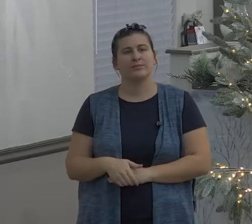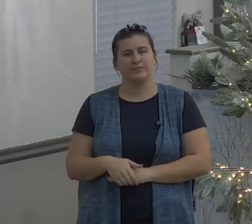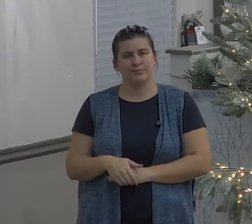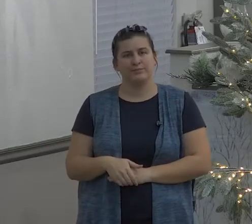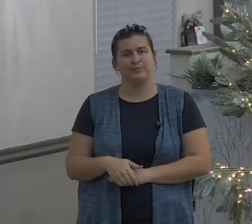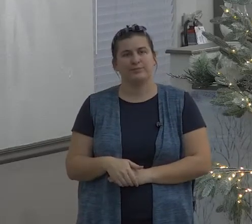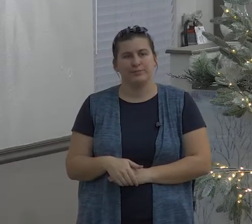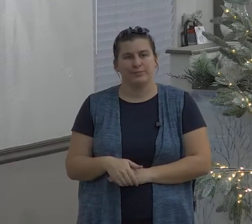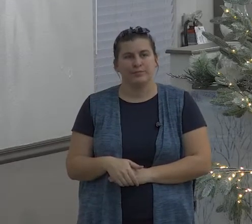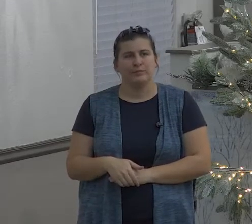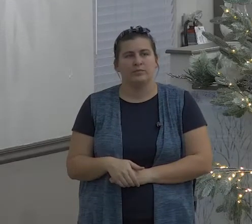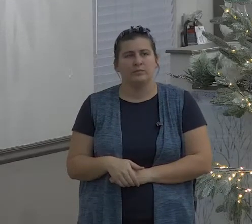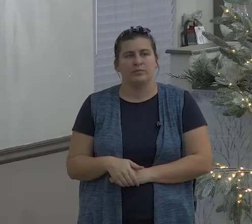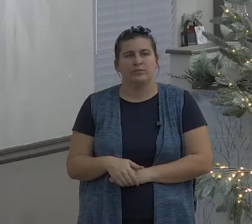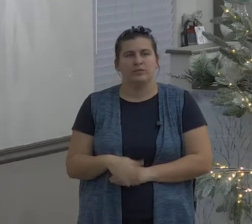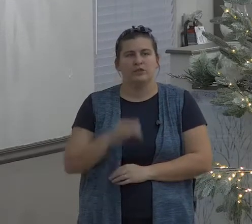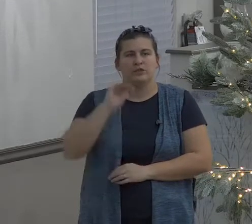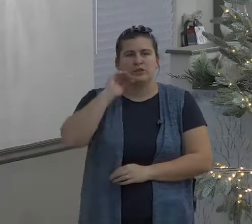people